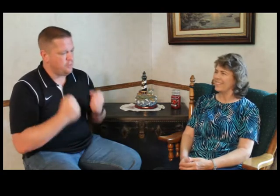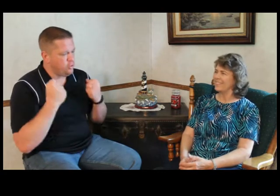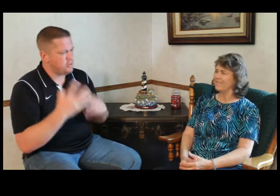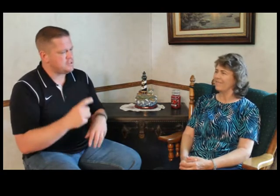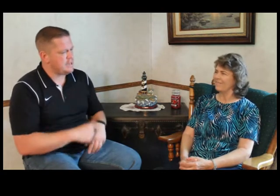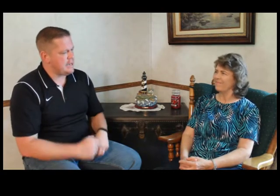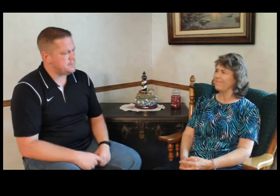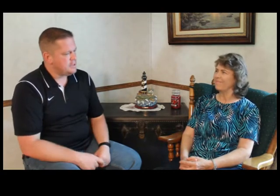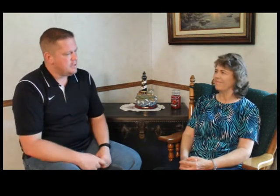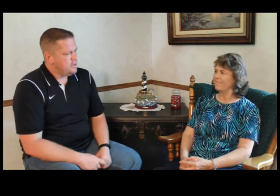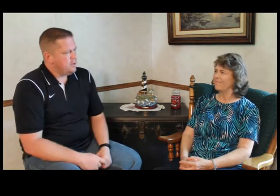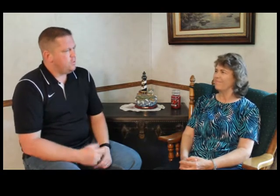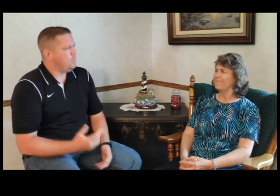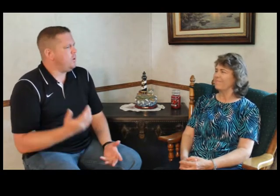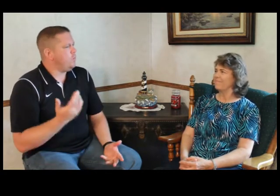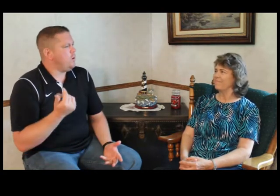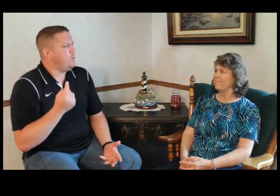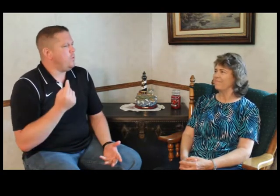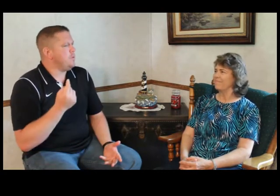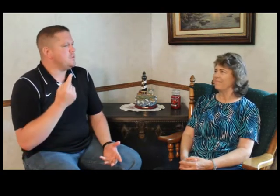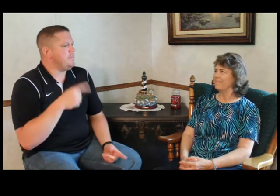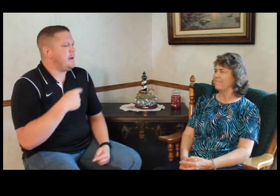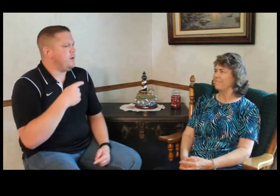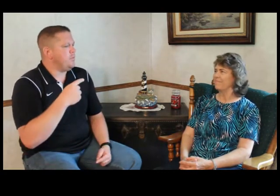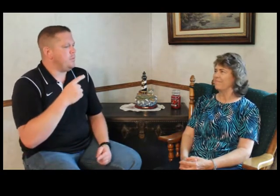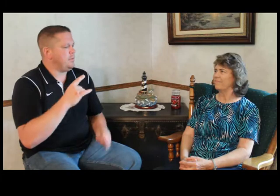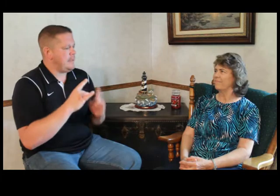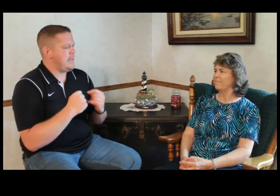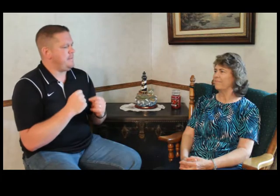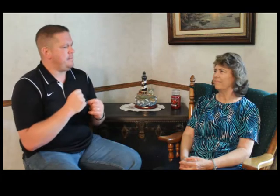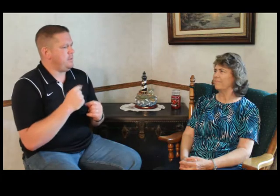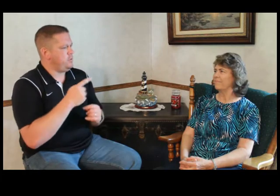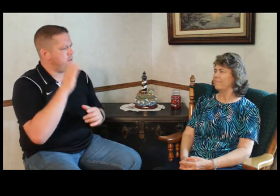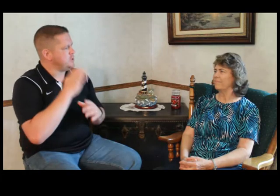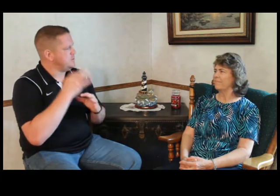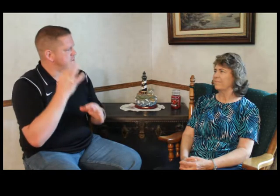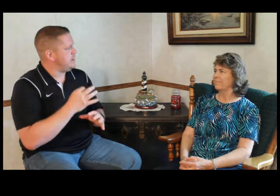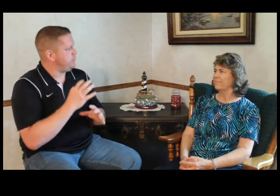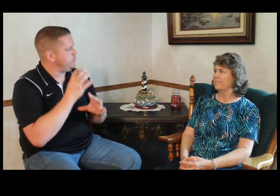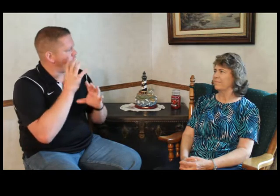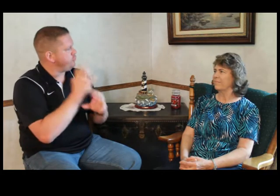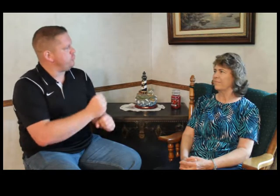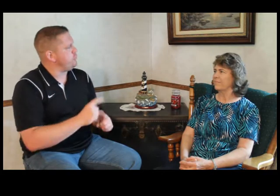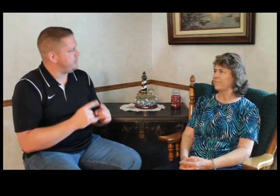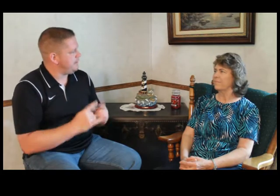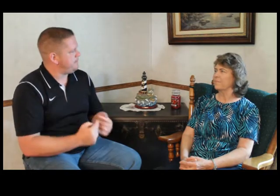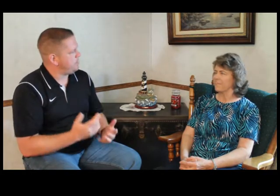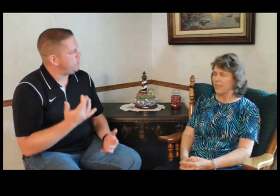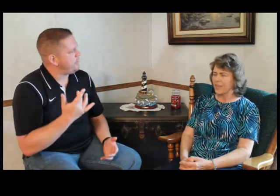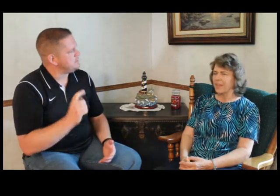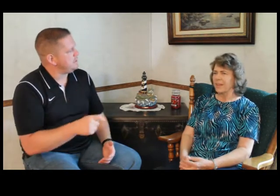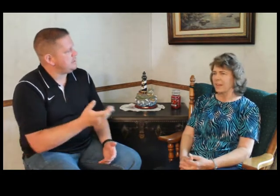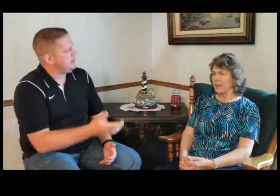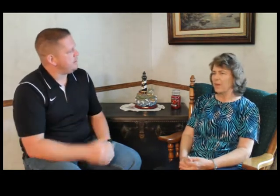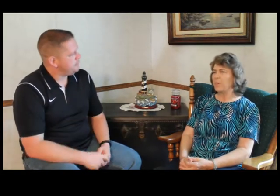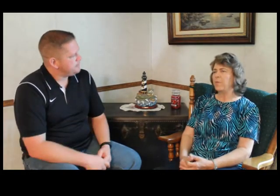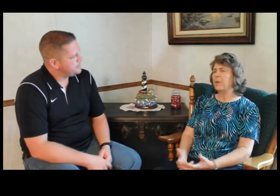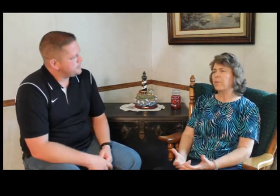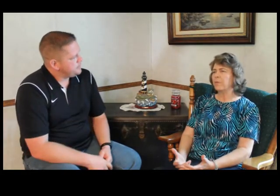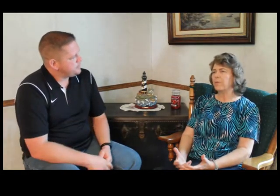numerous times. What was it about camp that you and your husband decided? What drew you to the camp and why was the need there? When we were